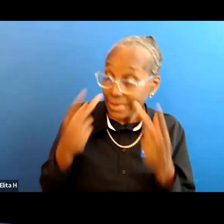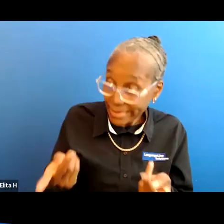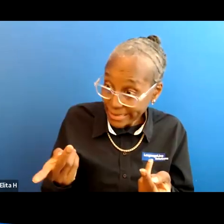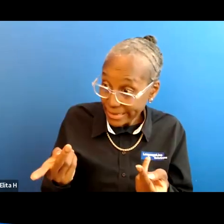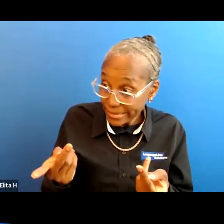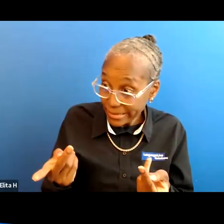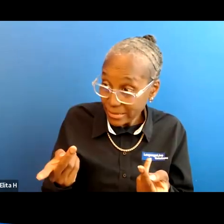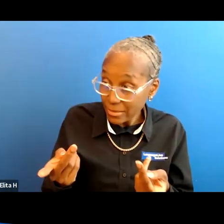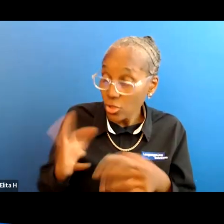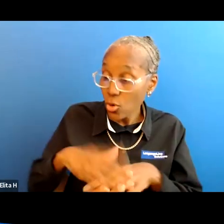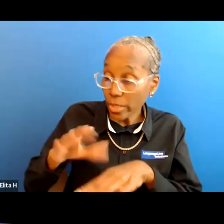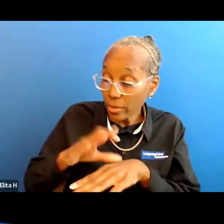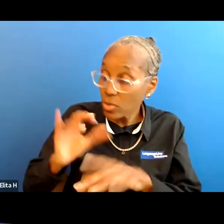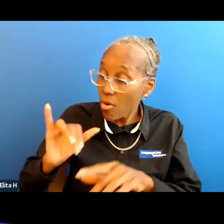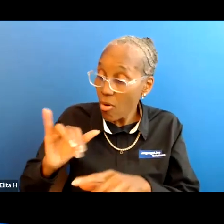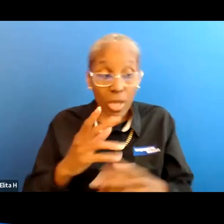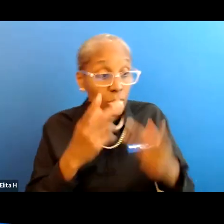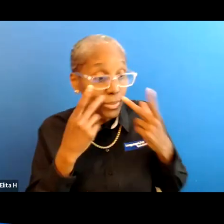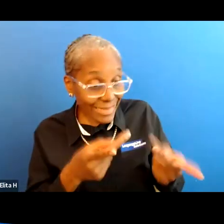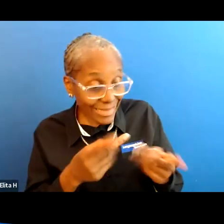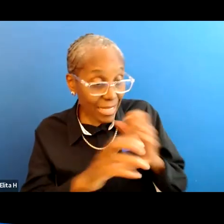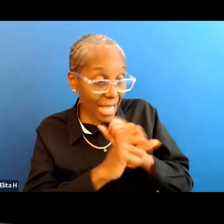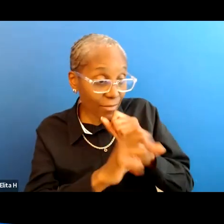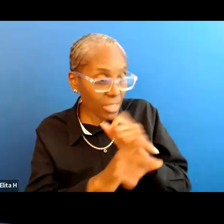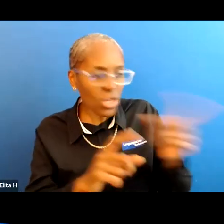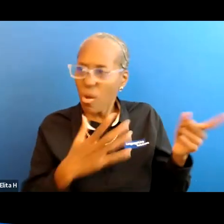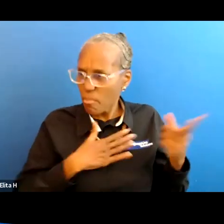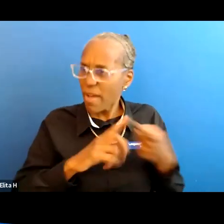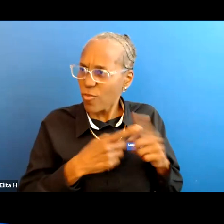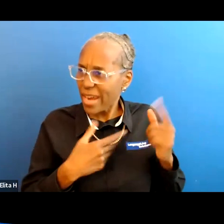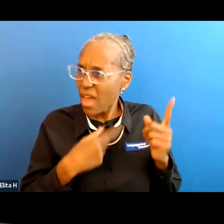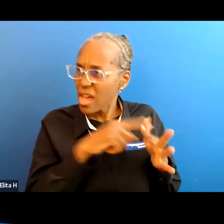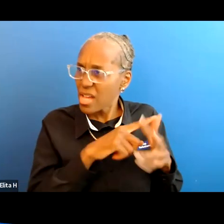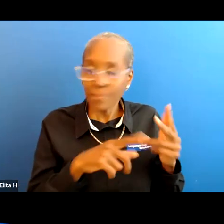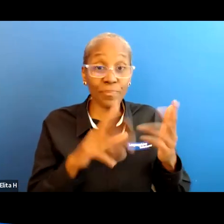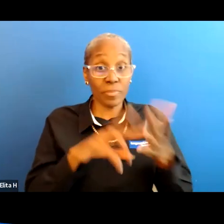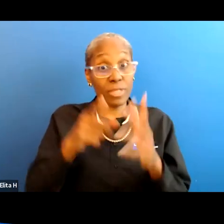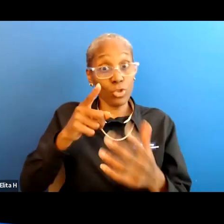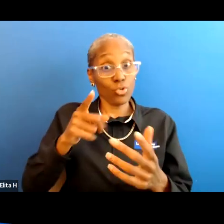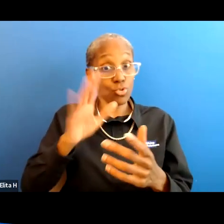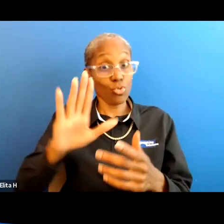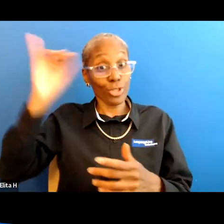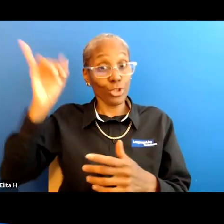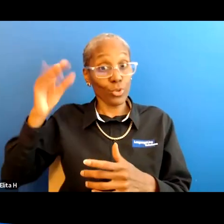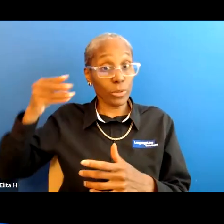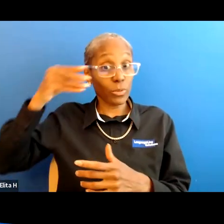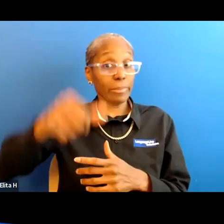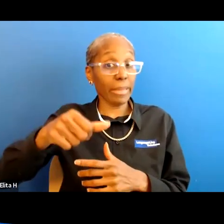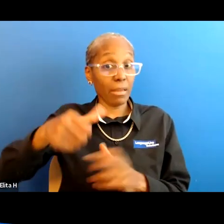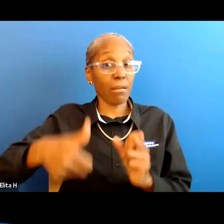on the computer or you see something advertised or your friend has something doesn't mean your insurance company is going to